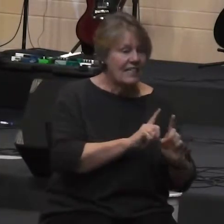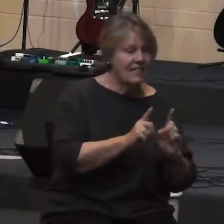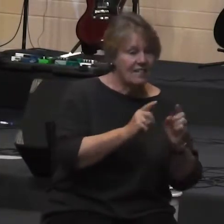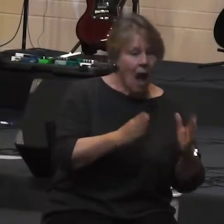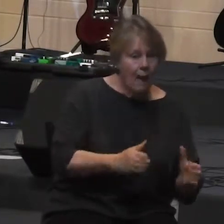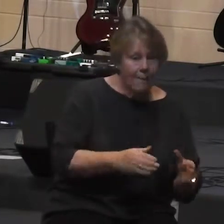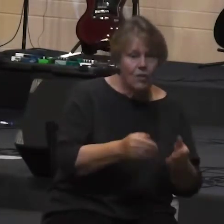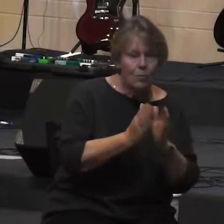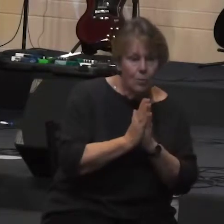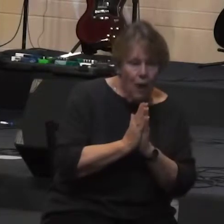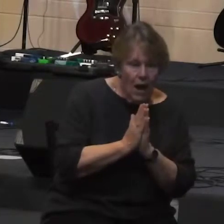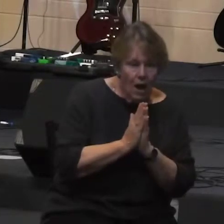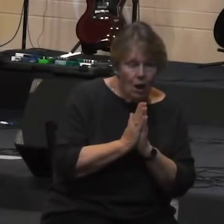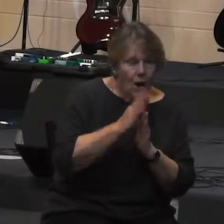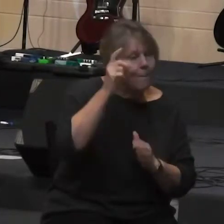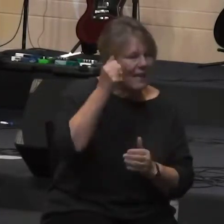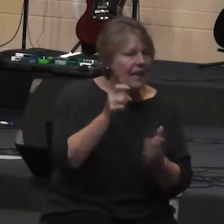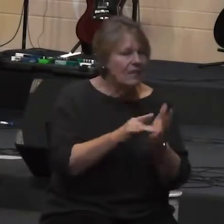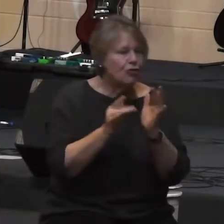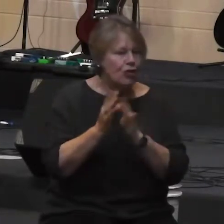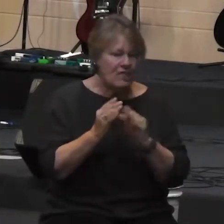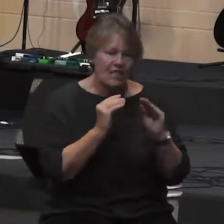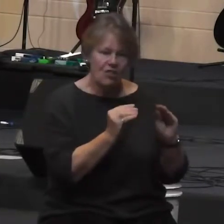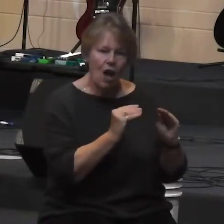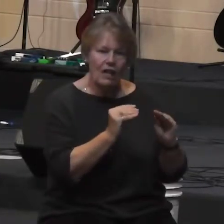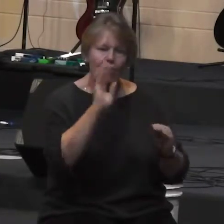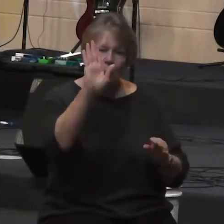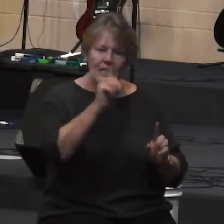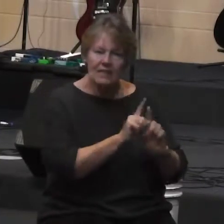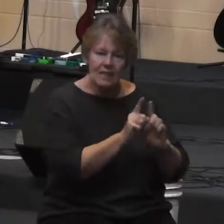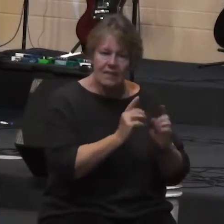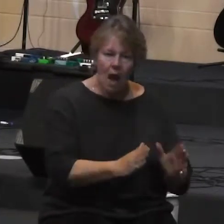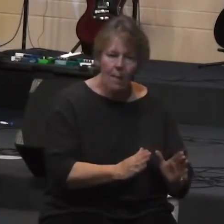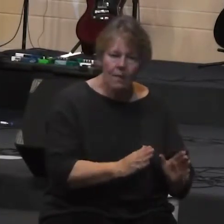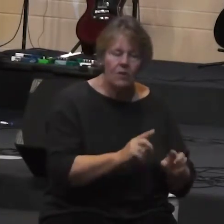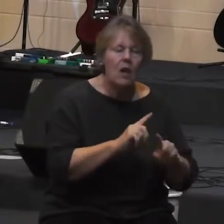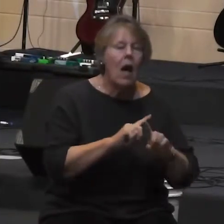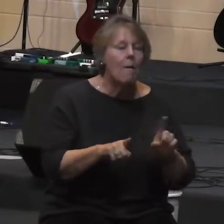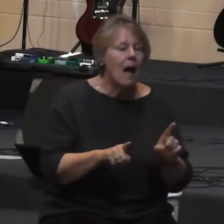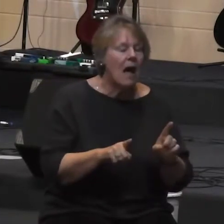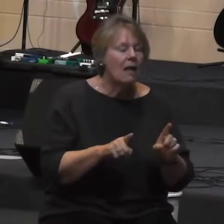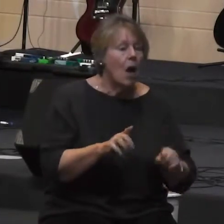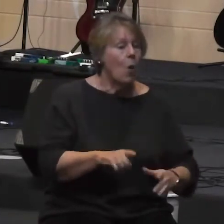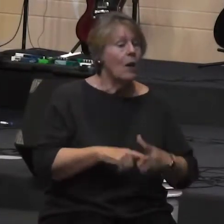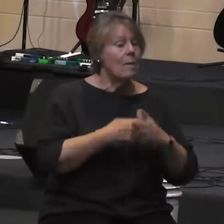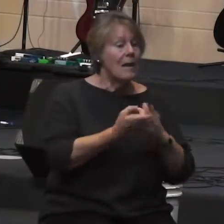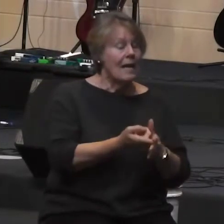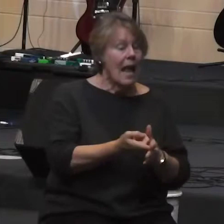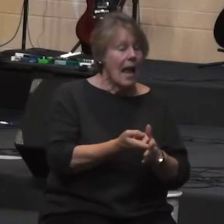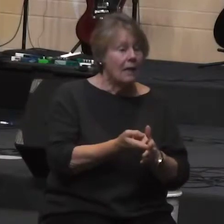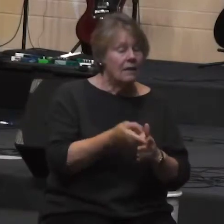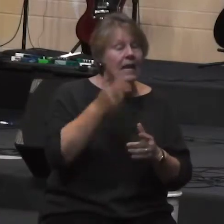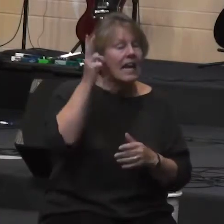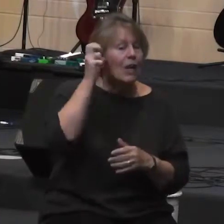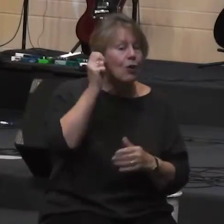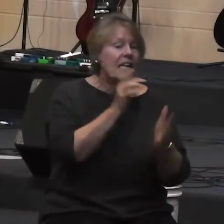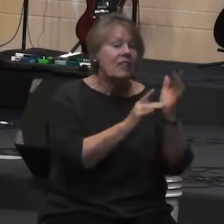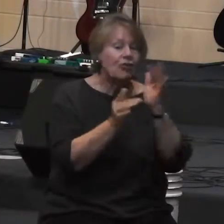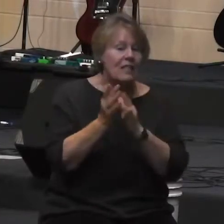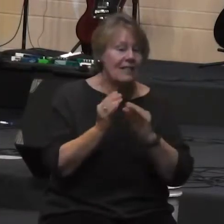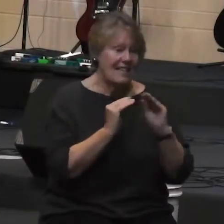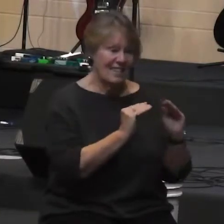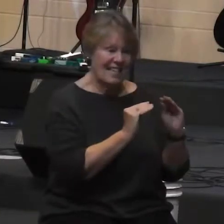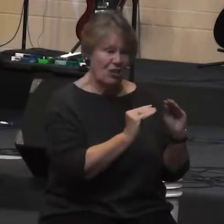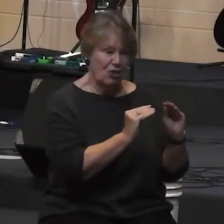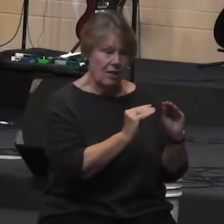Jesus gave it to his disciples to pray. But here's where we've been. We started off and we heard Jesus' teaching that prayer